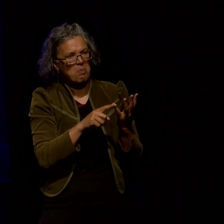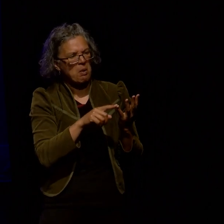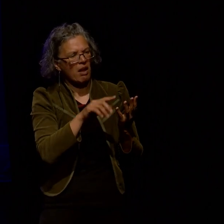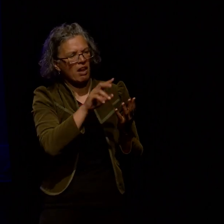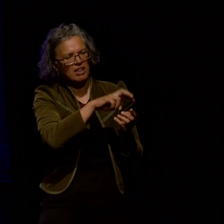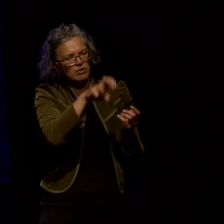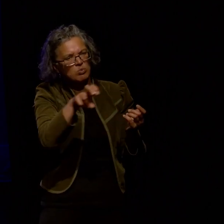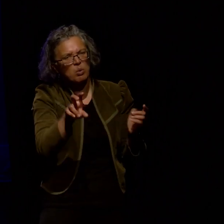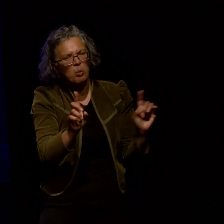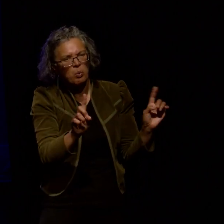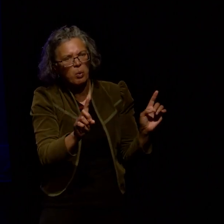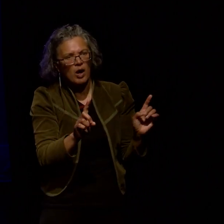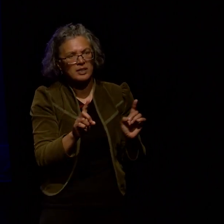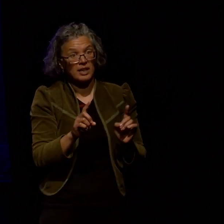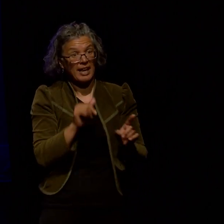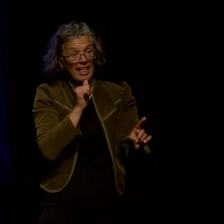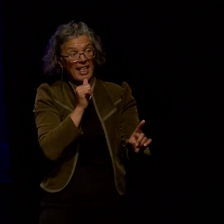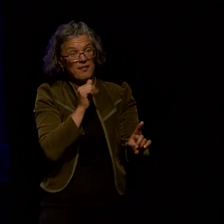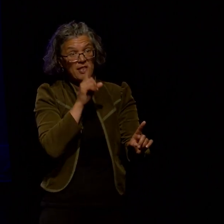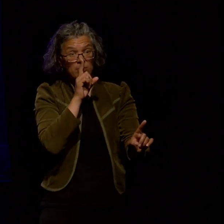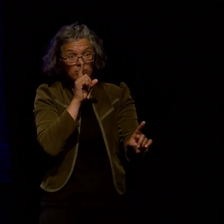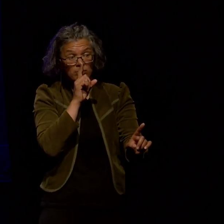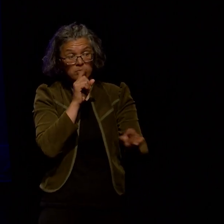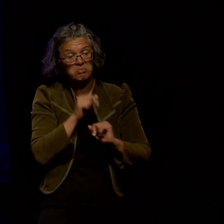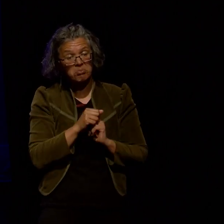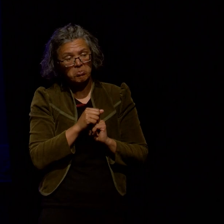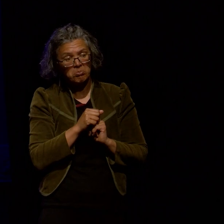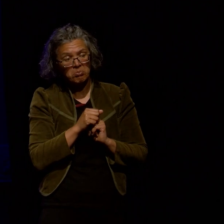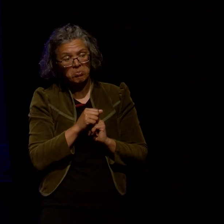I wait and then I gently ask